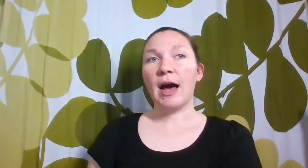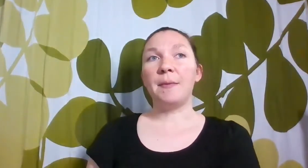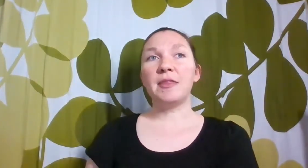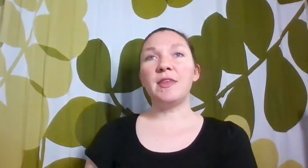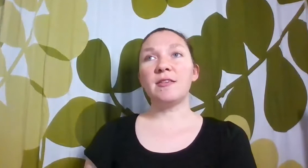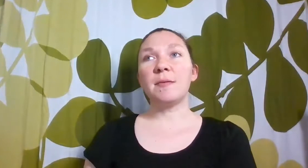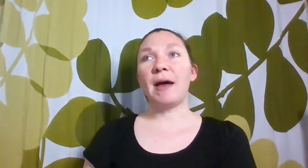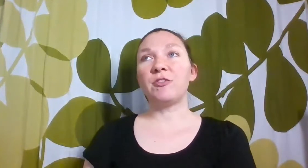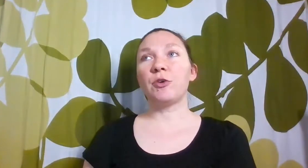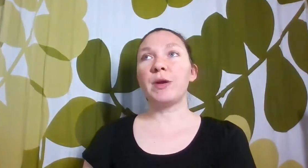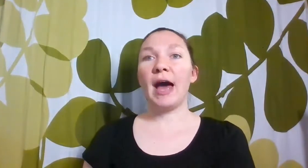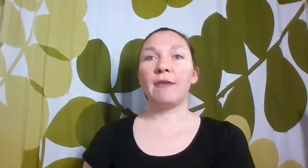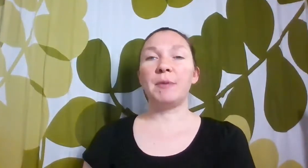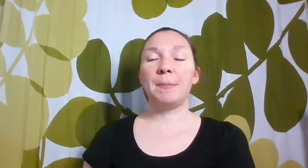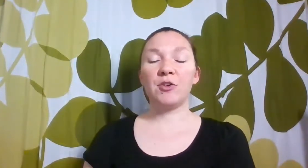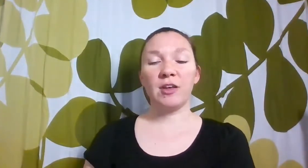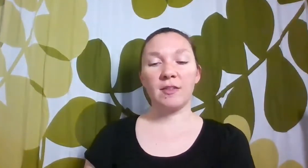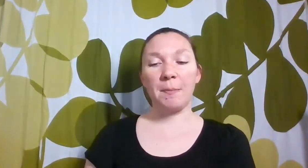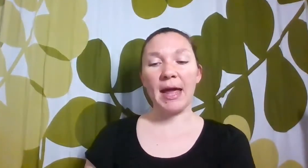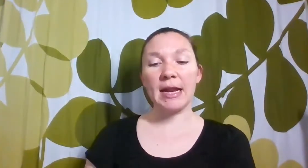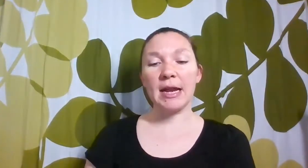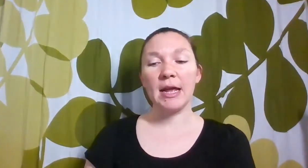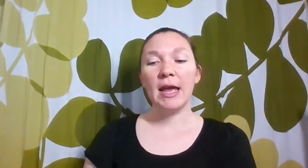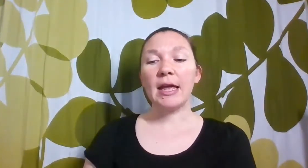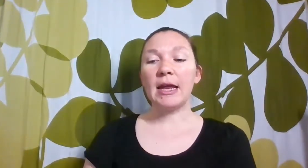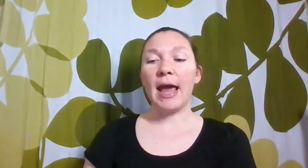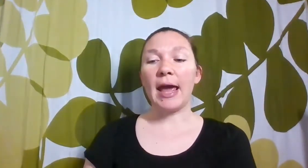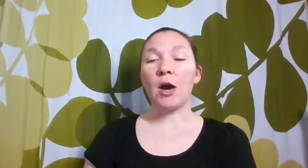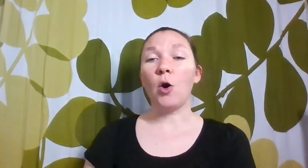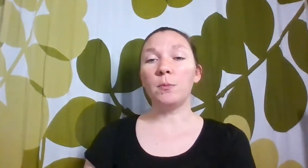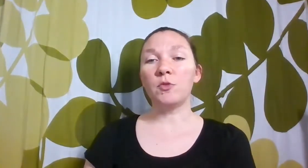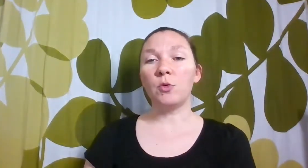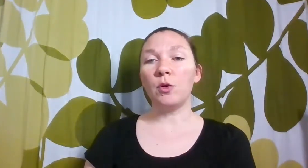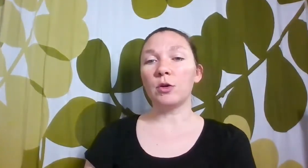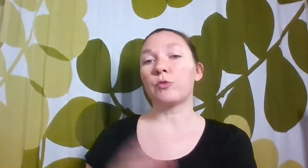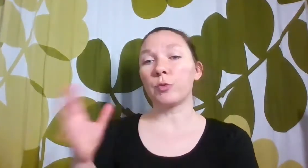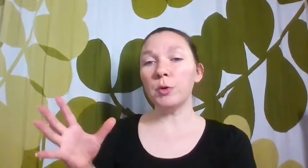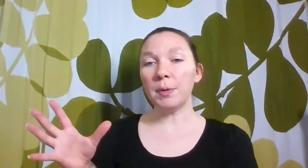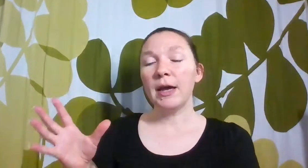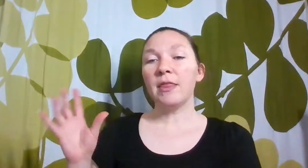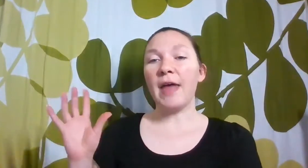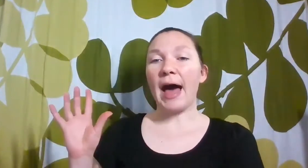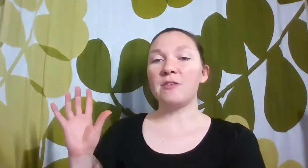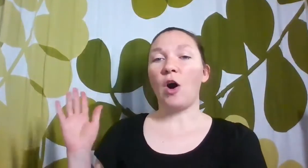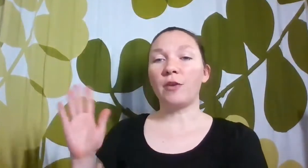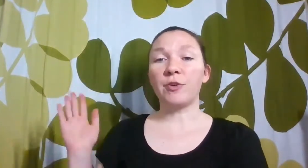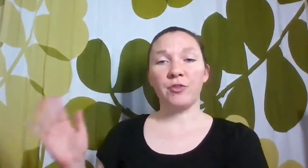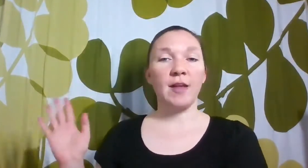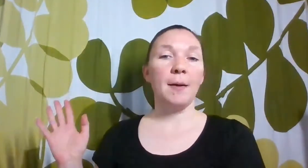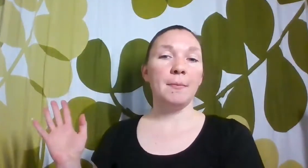this semester, we have been participating in a homeschool group that offers some